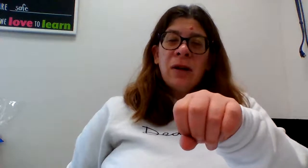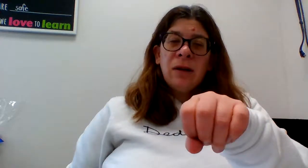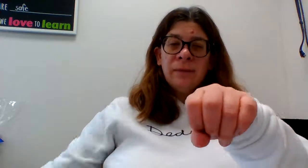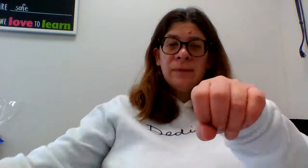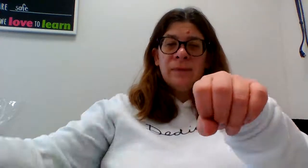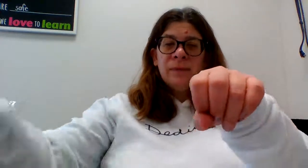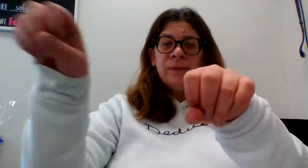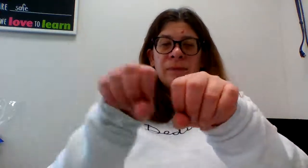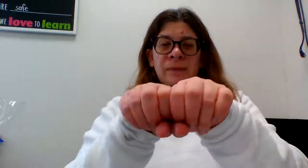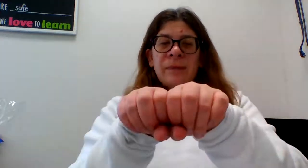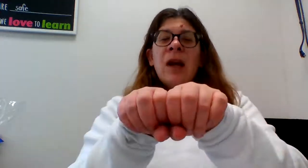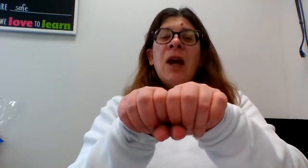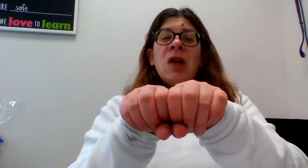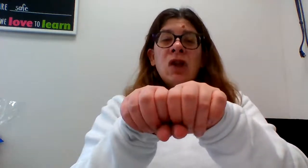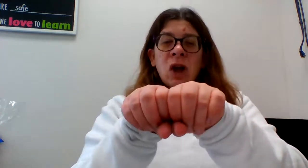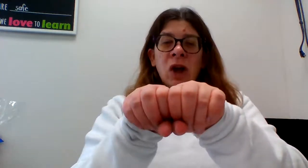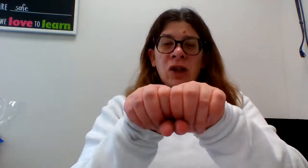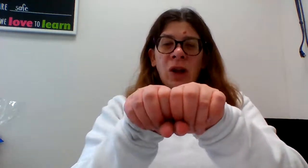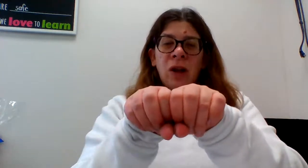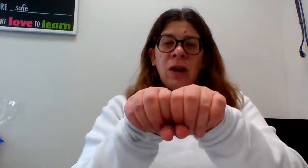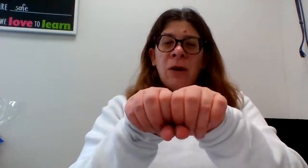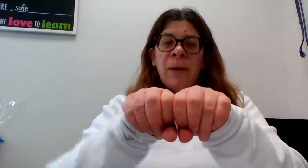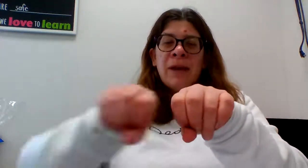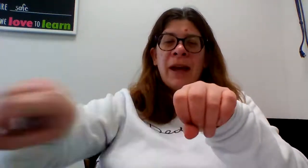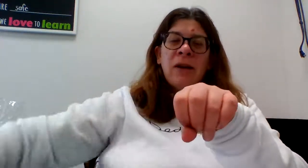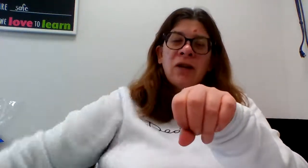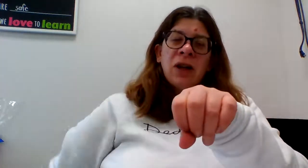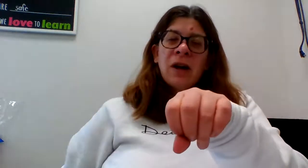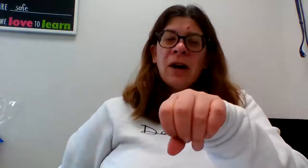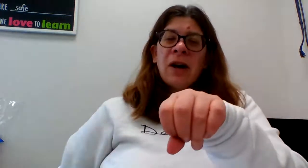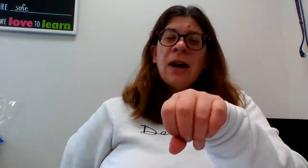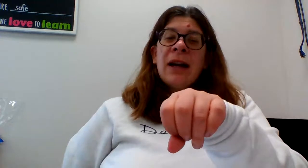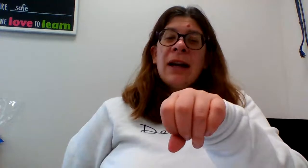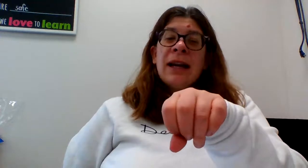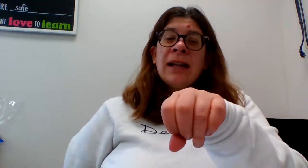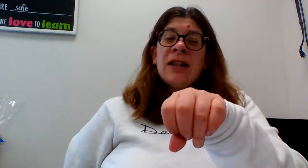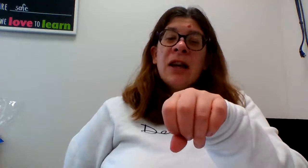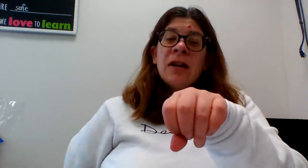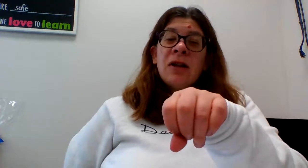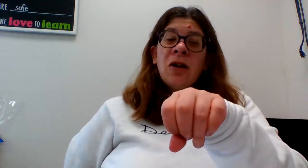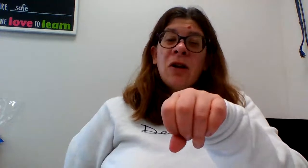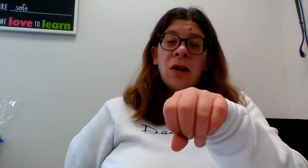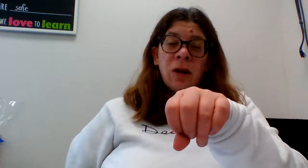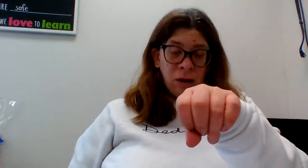turtle without tur is tull